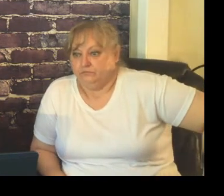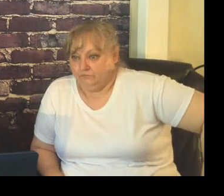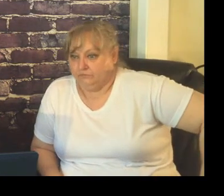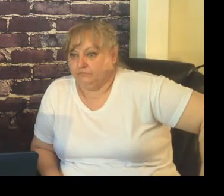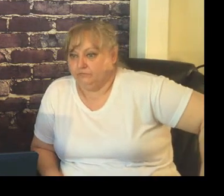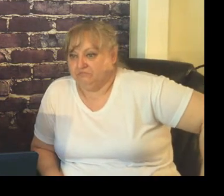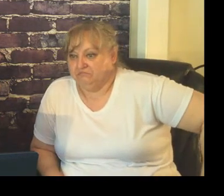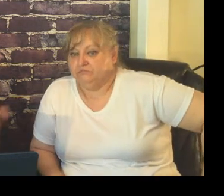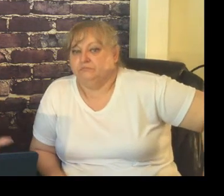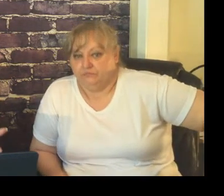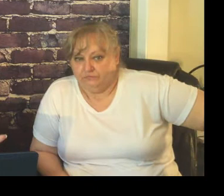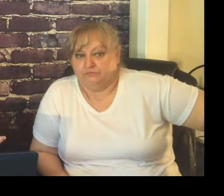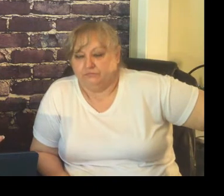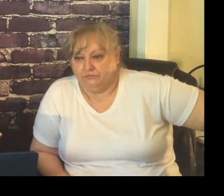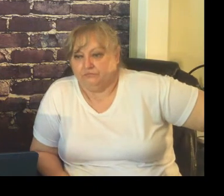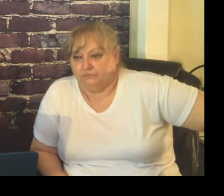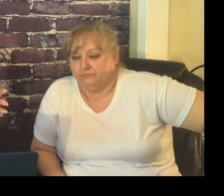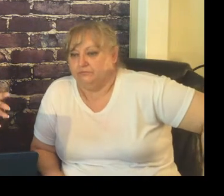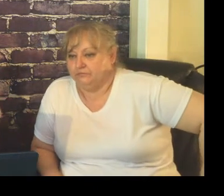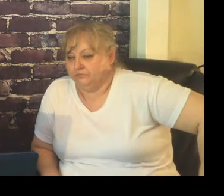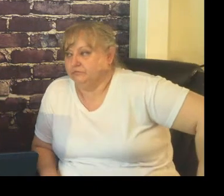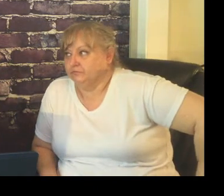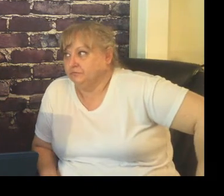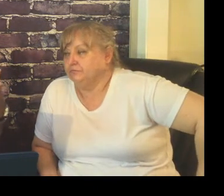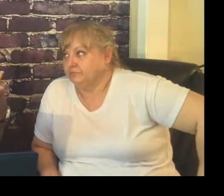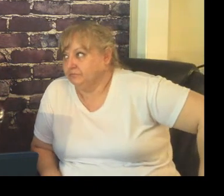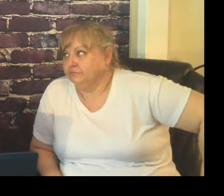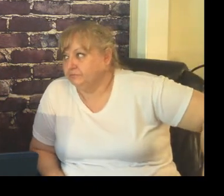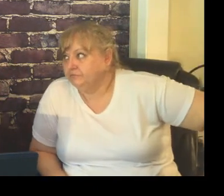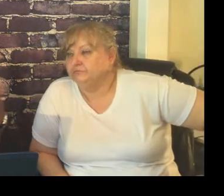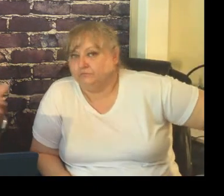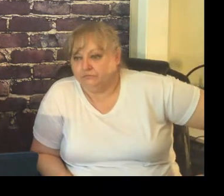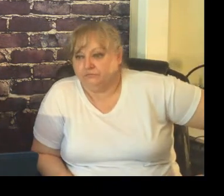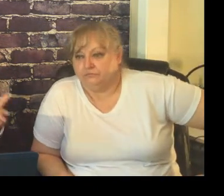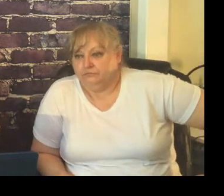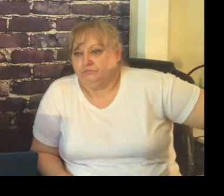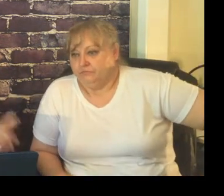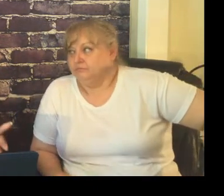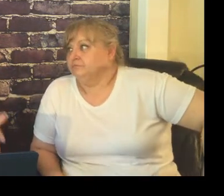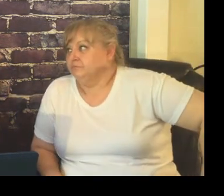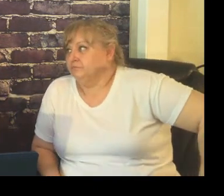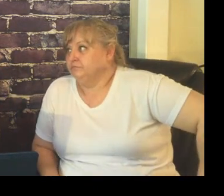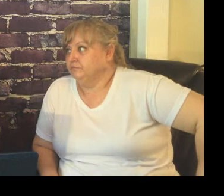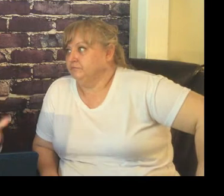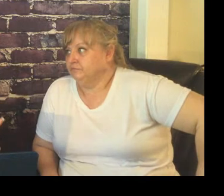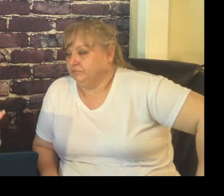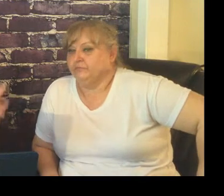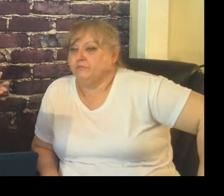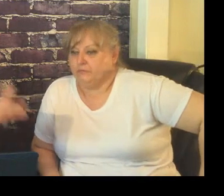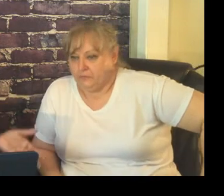day of school whatever we needed to do so that parents would have that rapport with us and feel comfortable with their